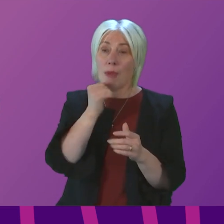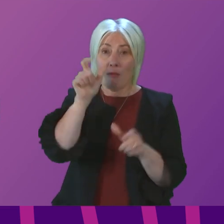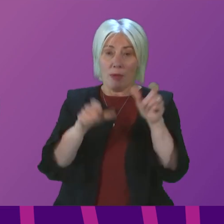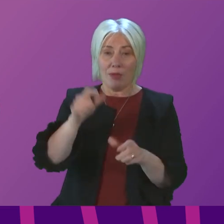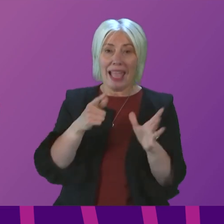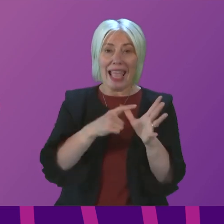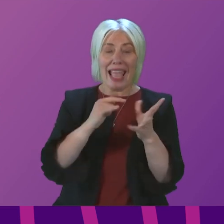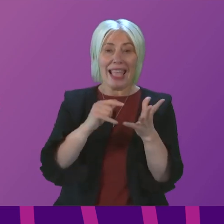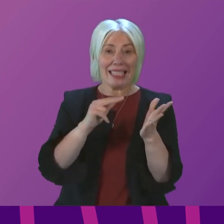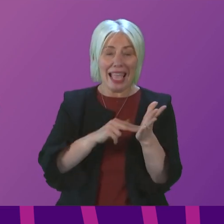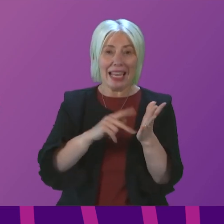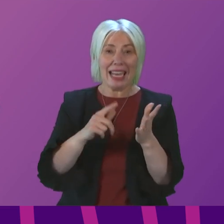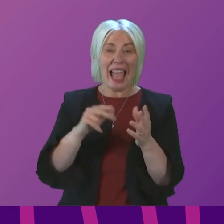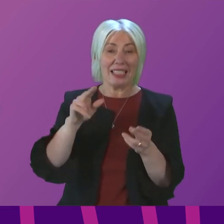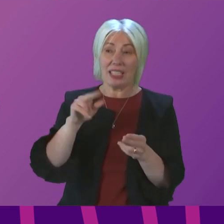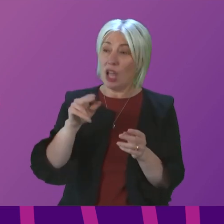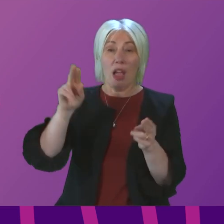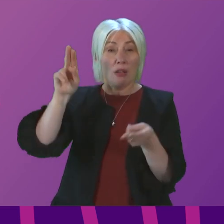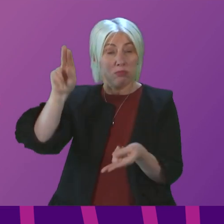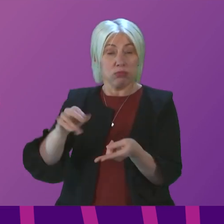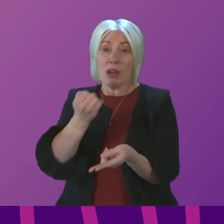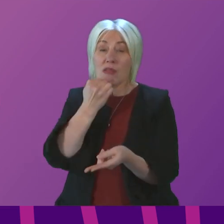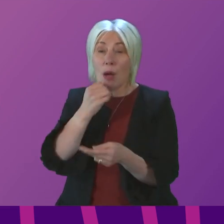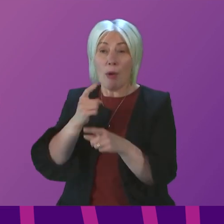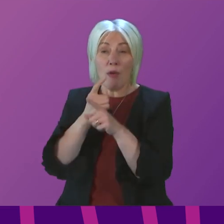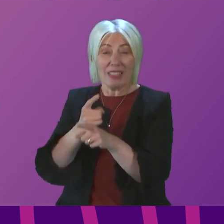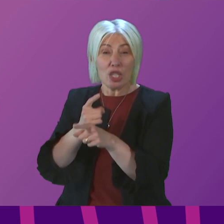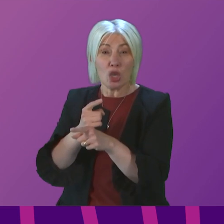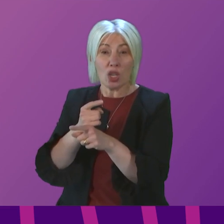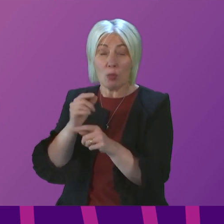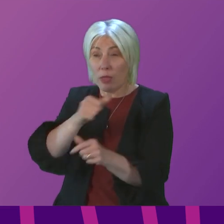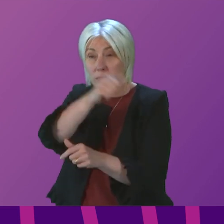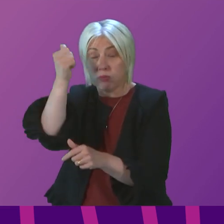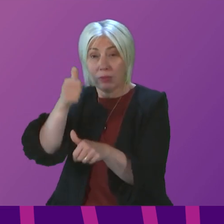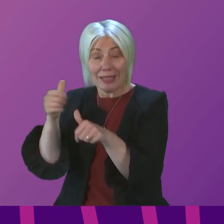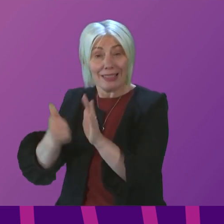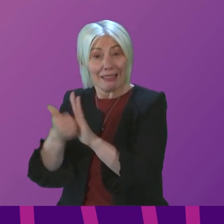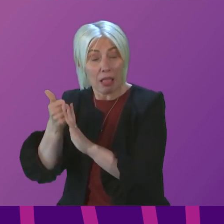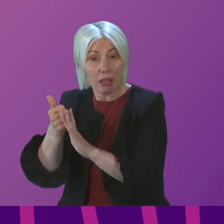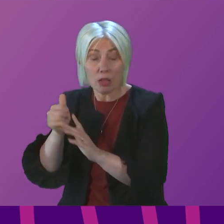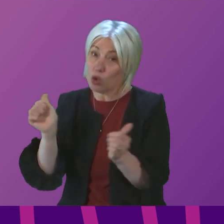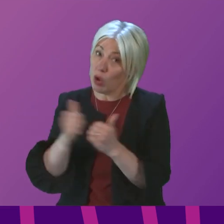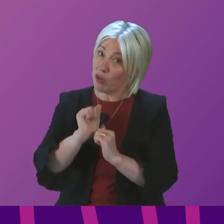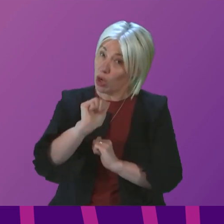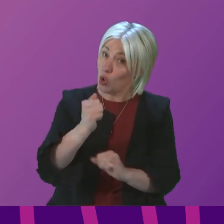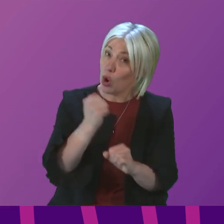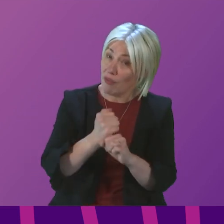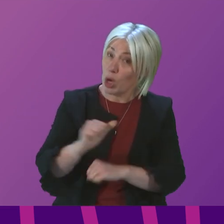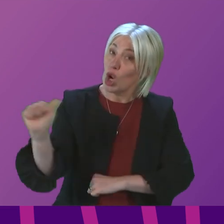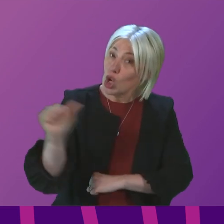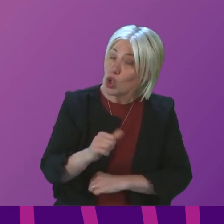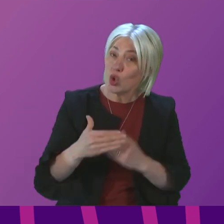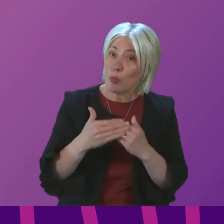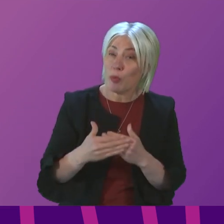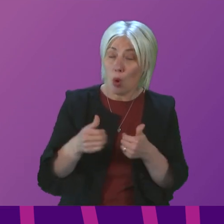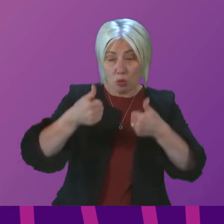decreasing special teachers in publicly funded schools, do you agree that your Government should be doing more to